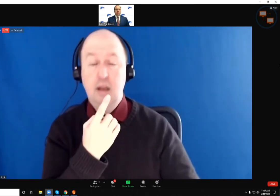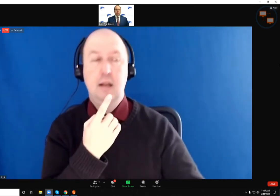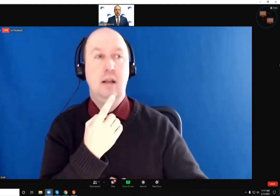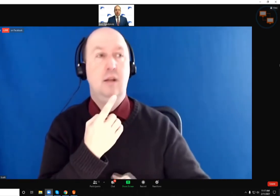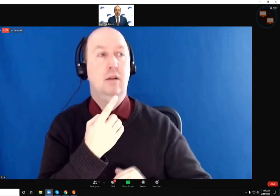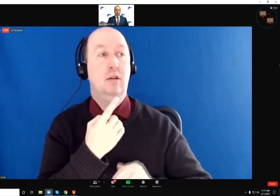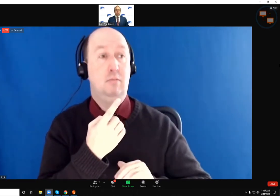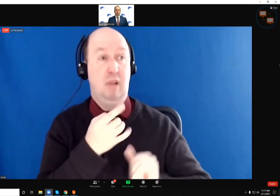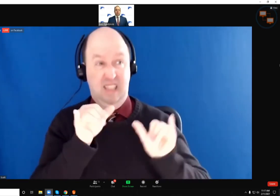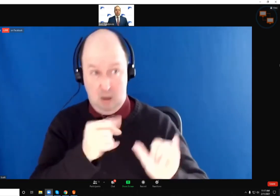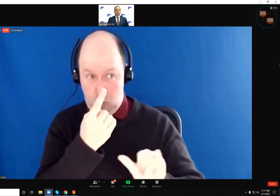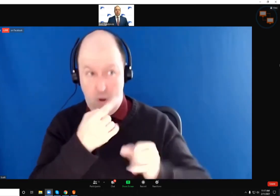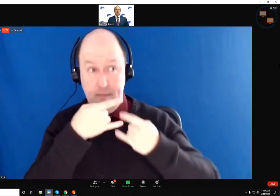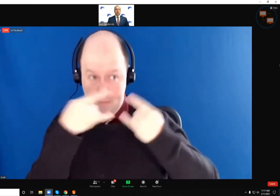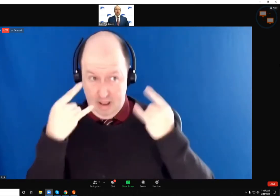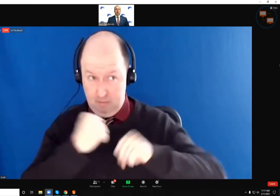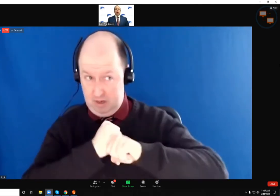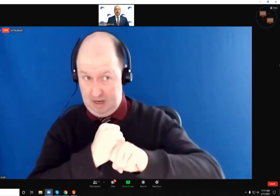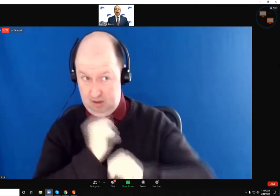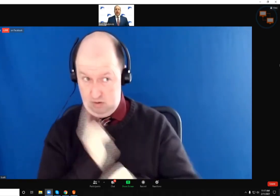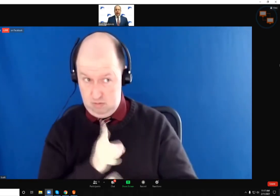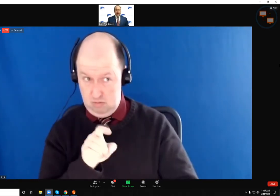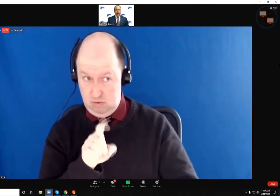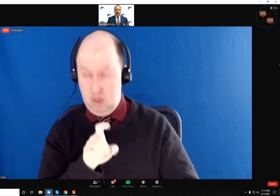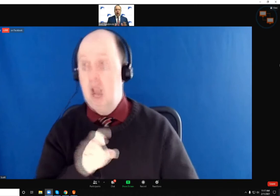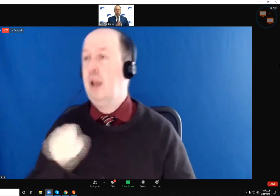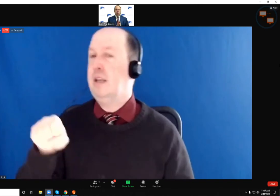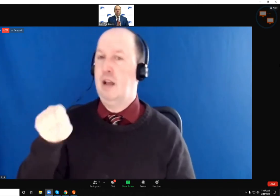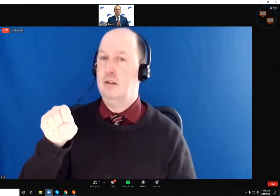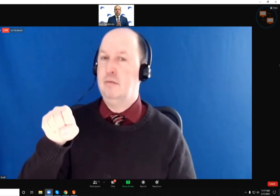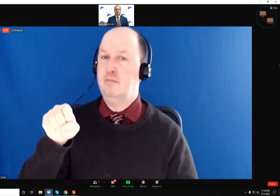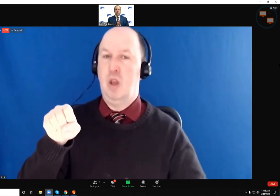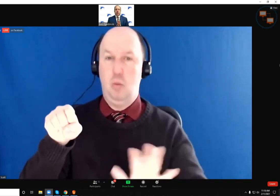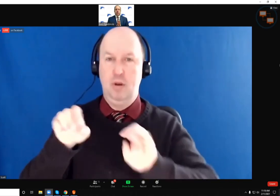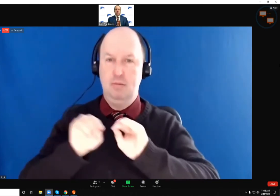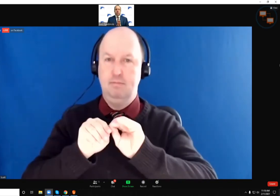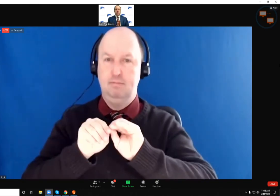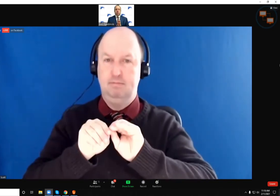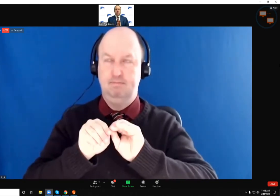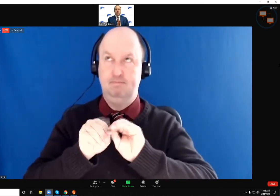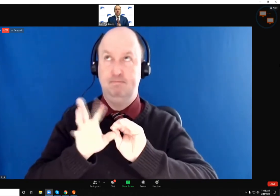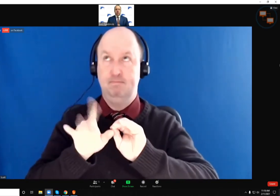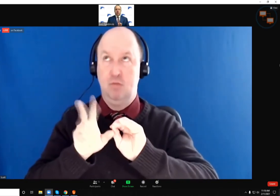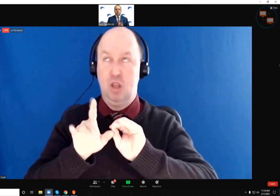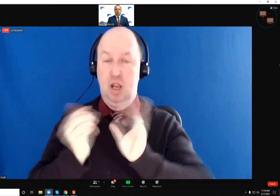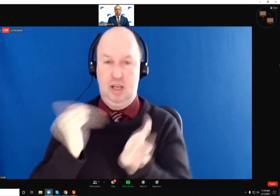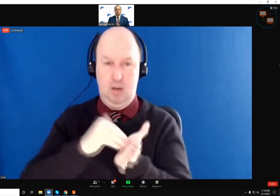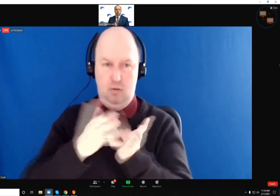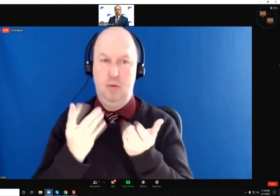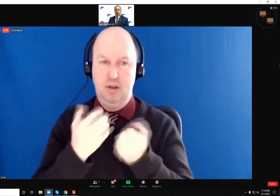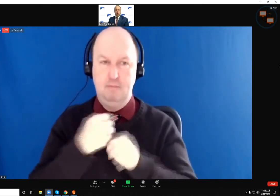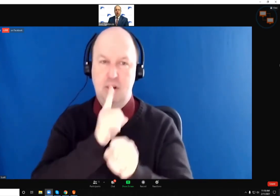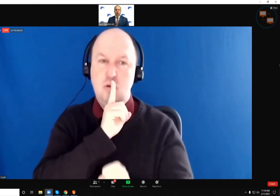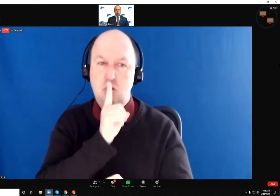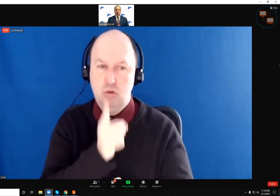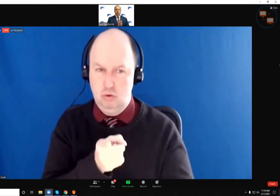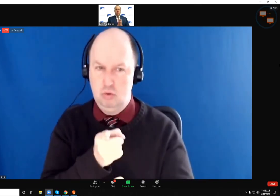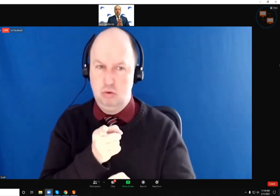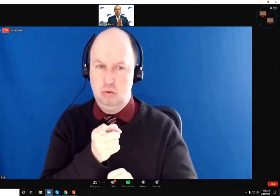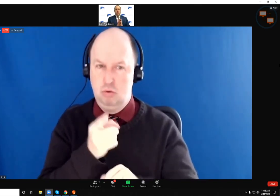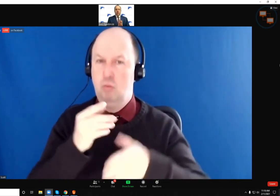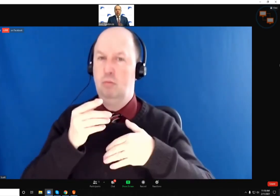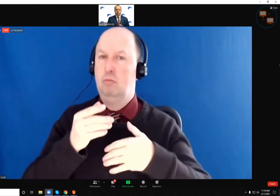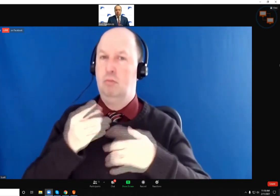mask still protects you. Again, I want to make sure that we understand where we're going. Okay.